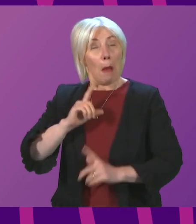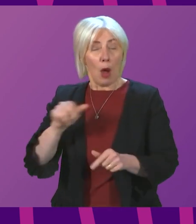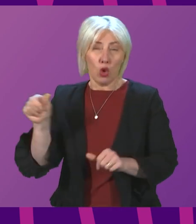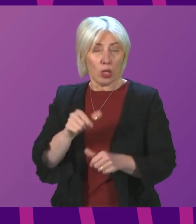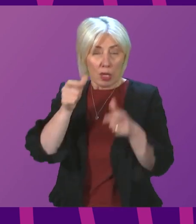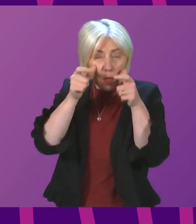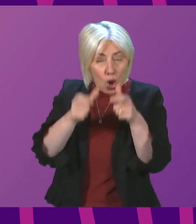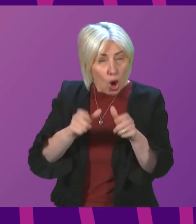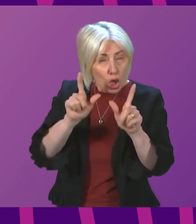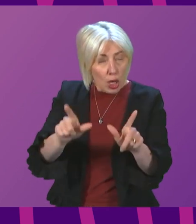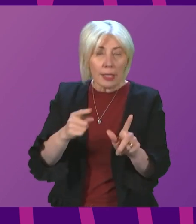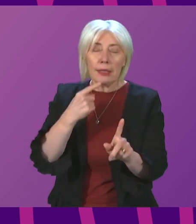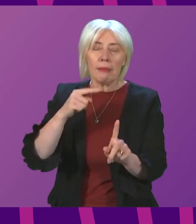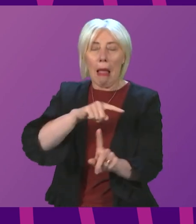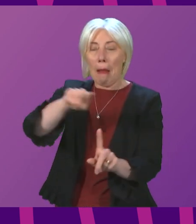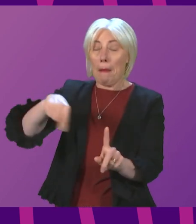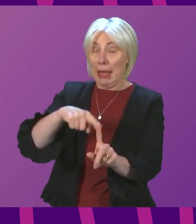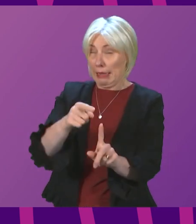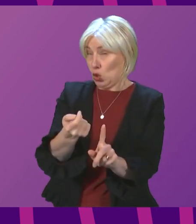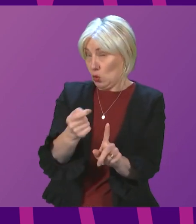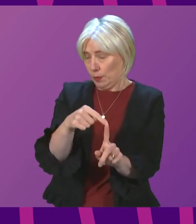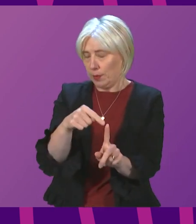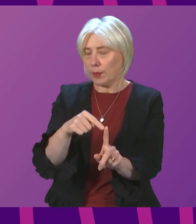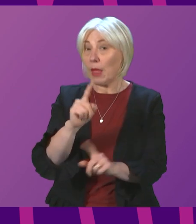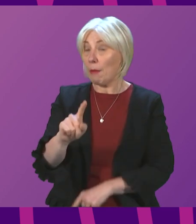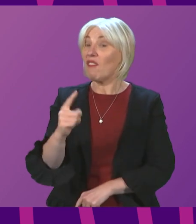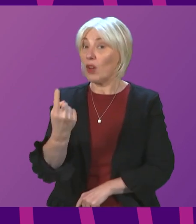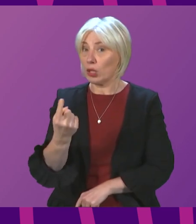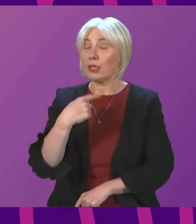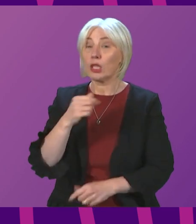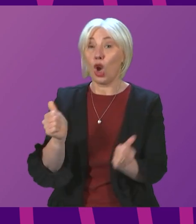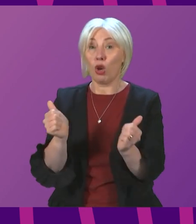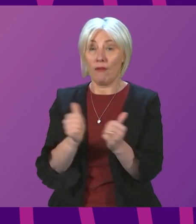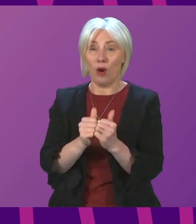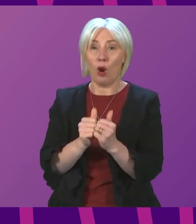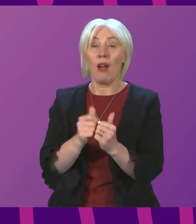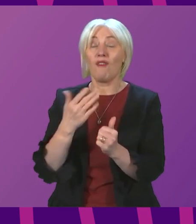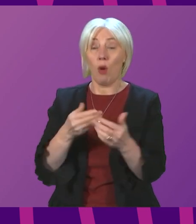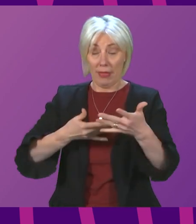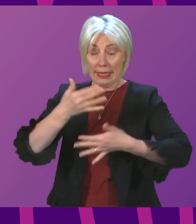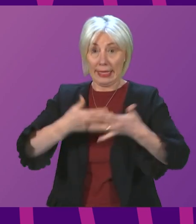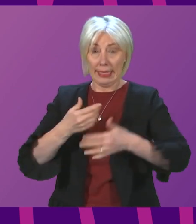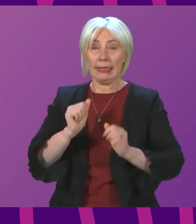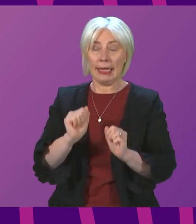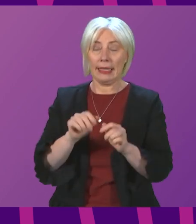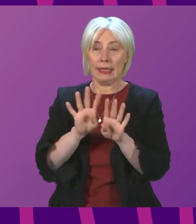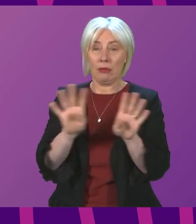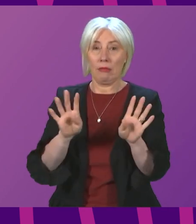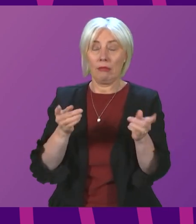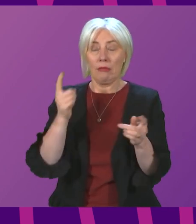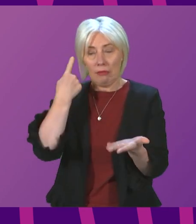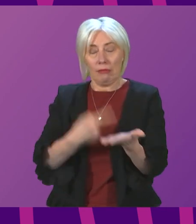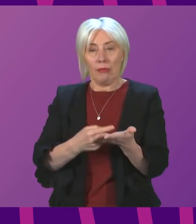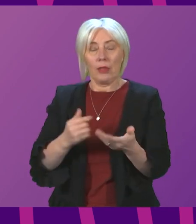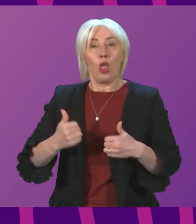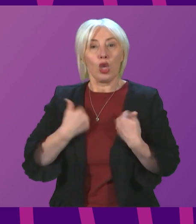caution and I will return to that point in a moment. Firstly, I can confirm that on the strength of the latest data, the Cabinet concluded this morning that